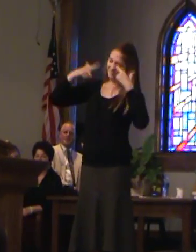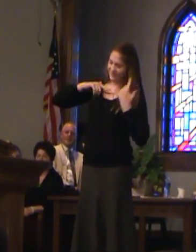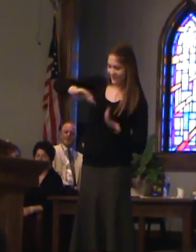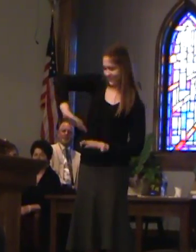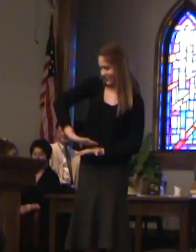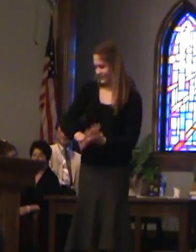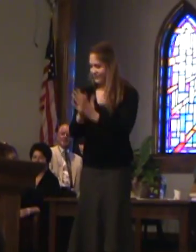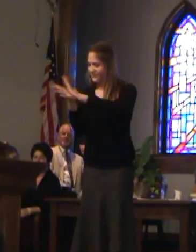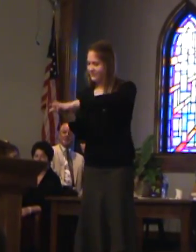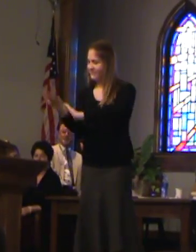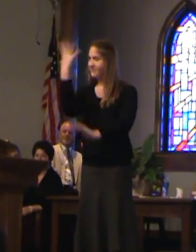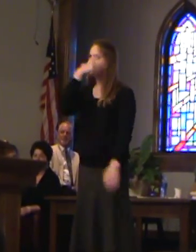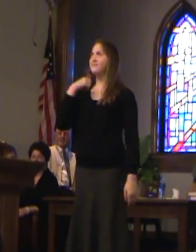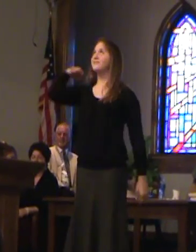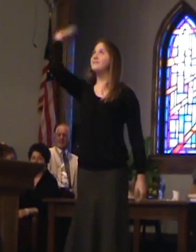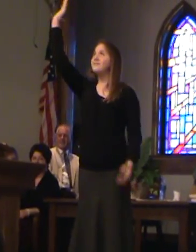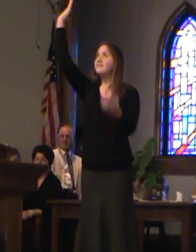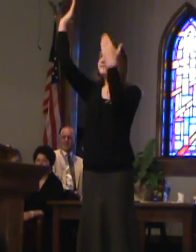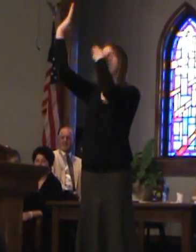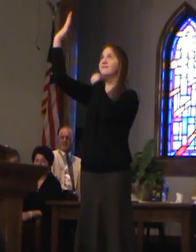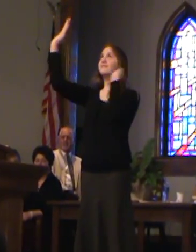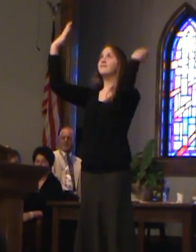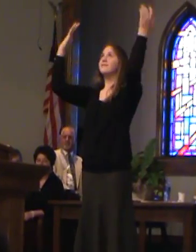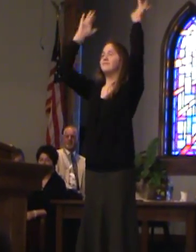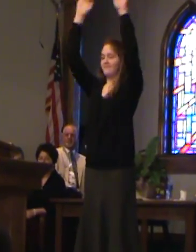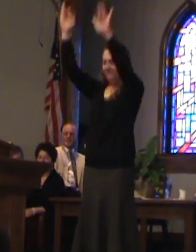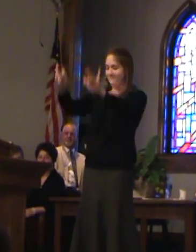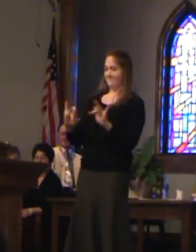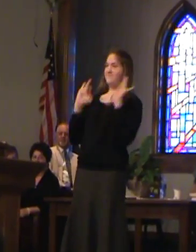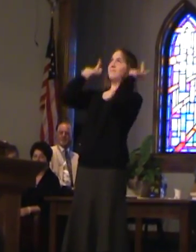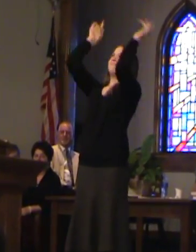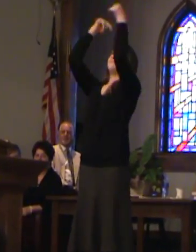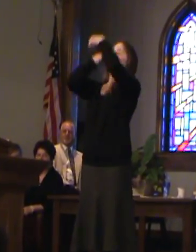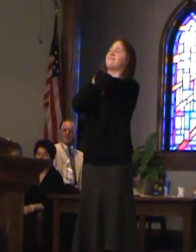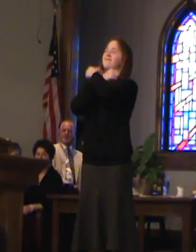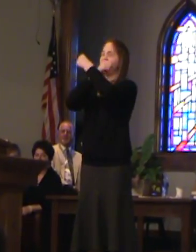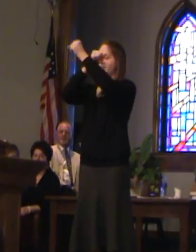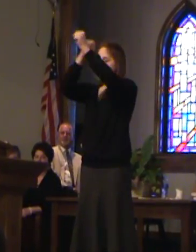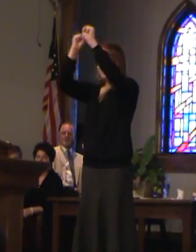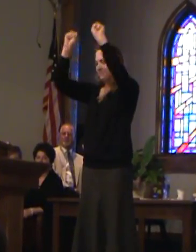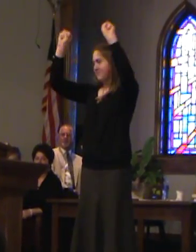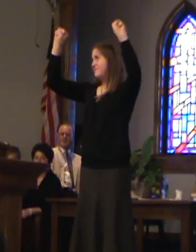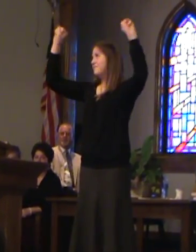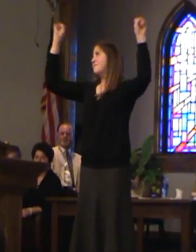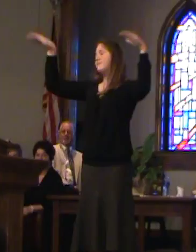life something so beautiful, beautiful From here, reaching the pain Is